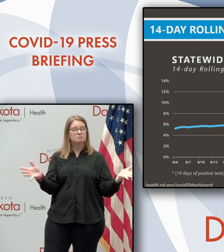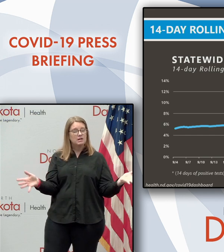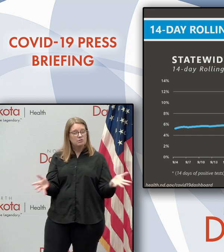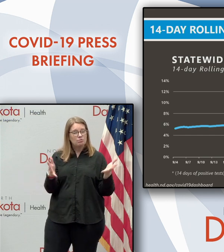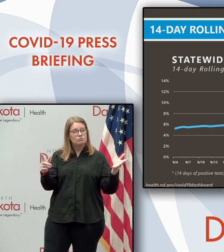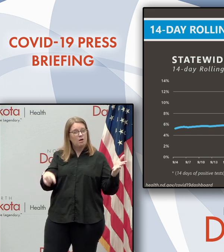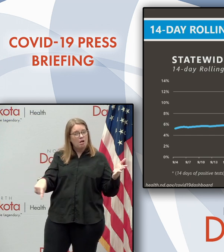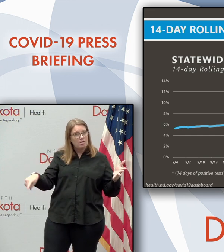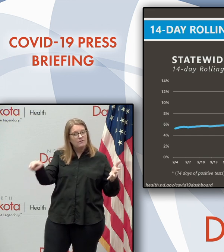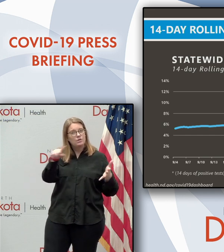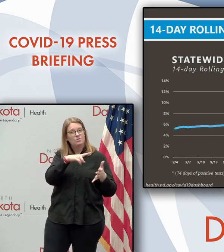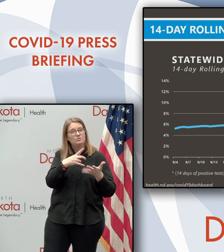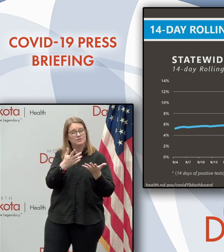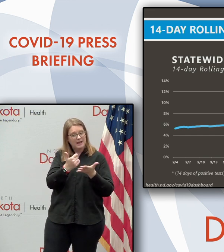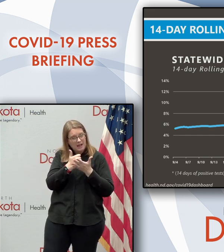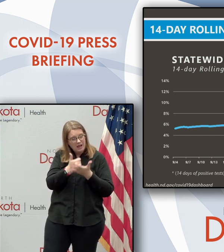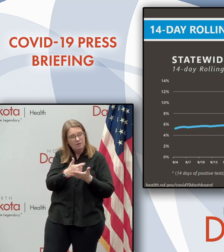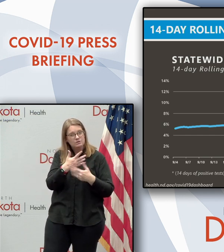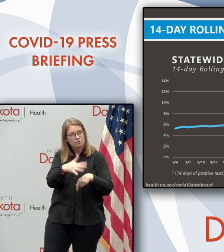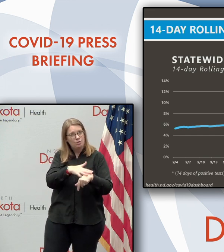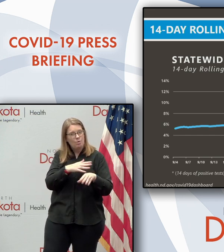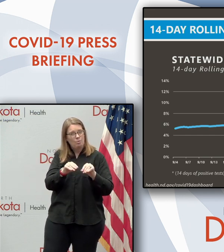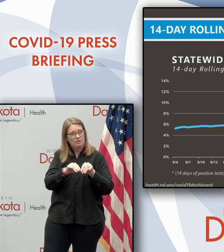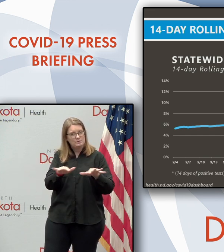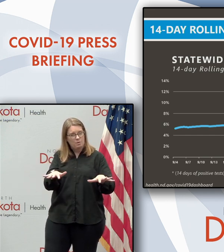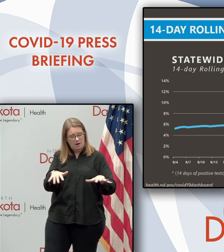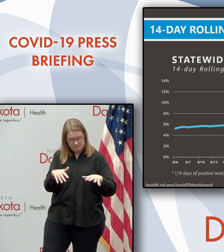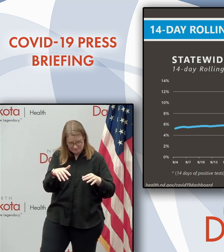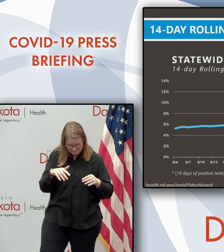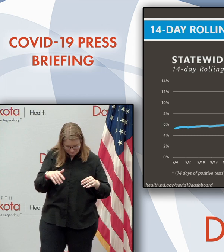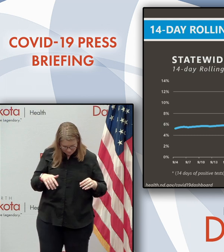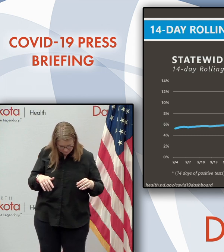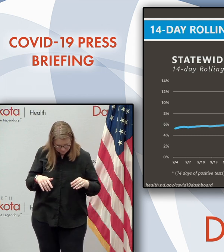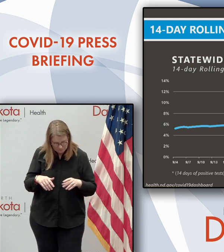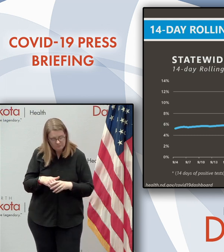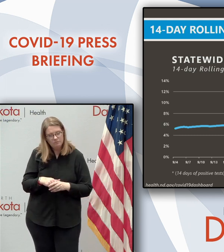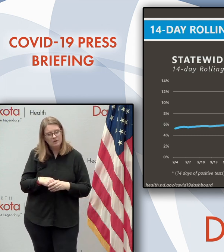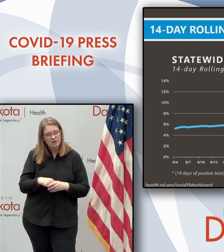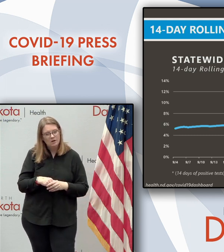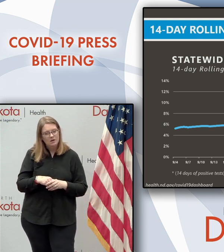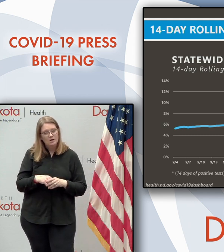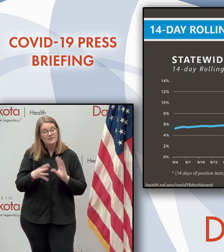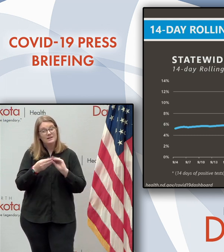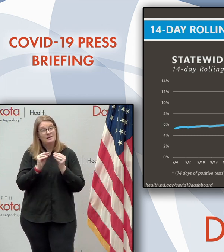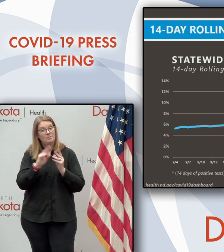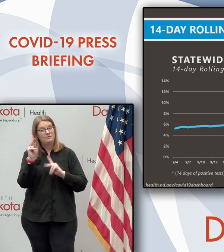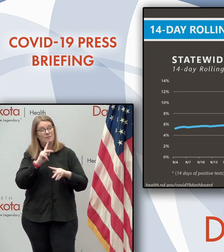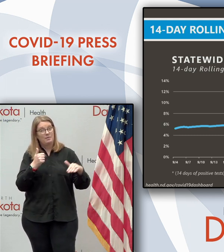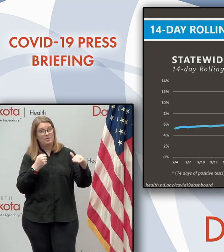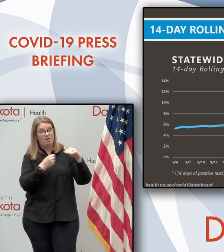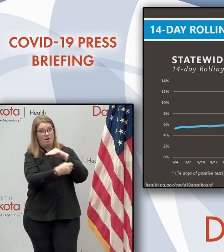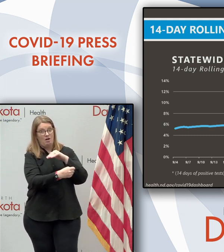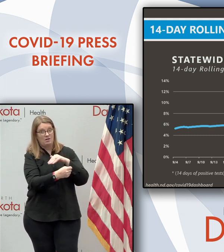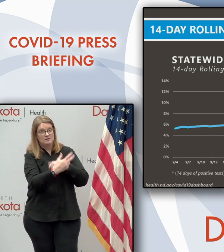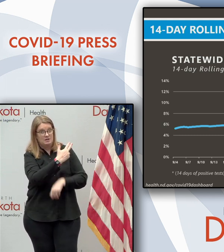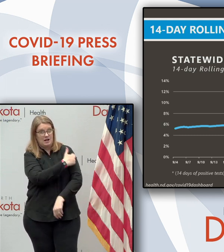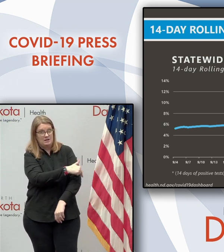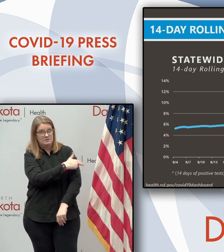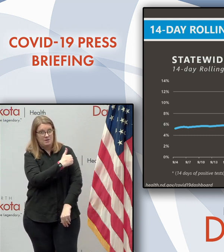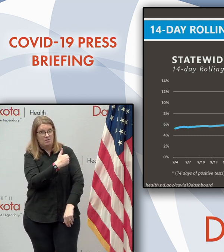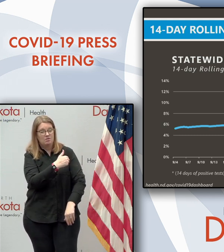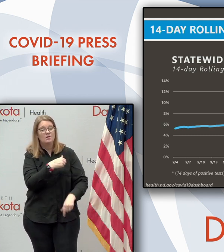uh, slow the spread and get these numbers, uh, turning down. Again, when we take a look at hospitalization, uh, we are,